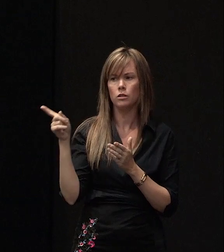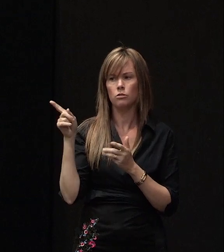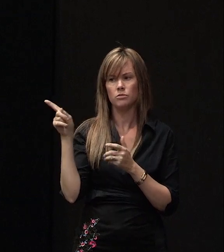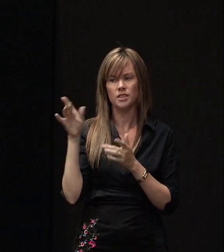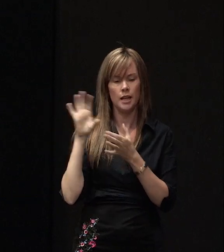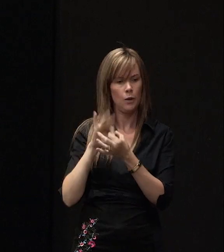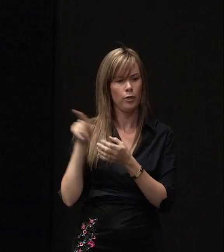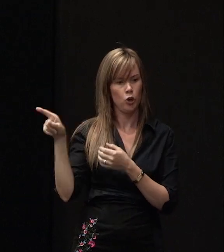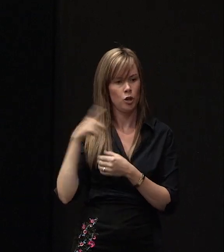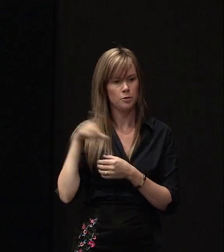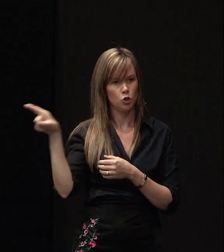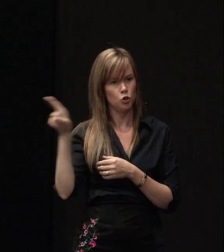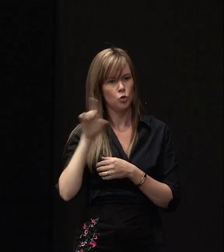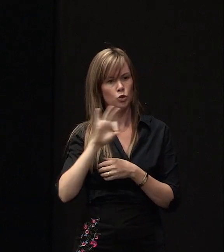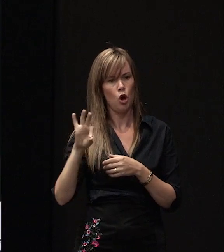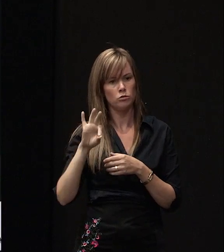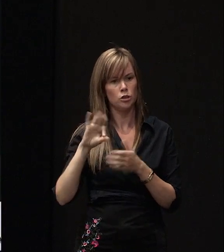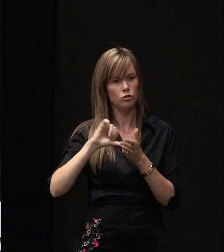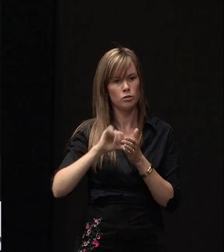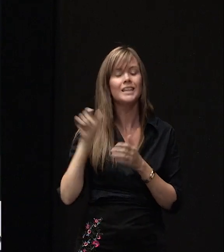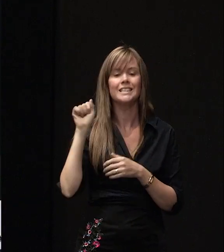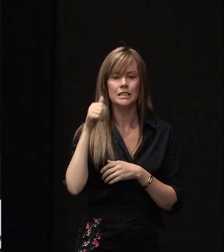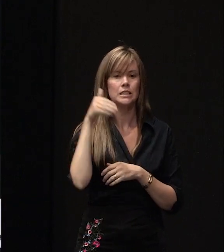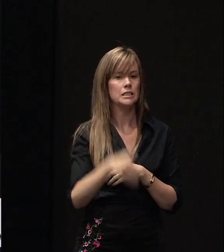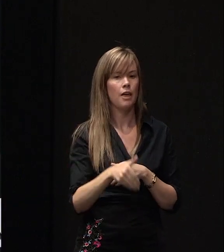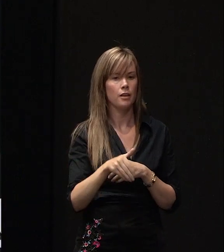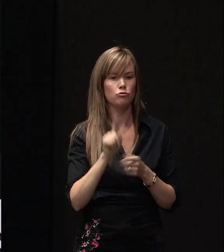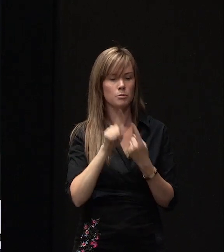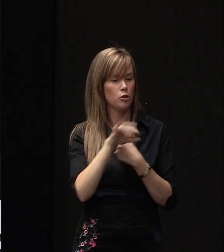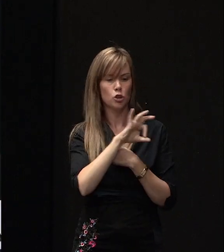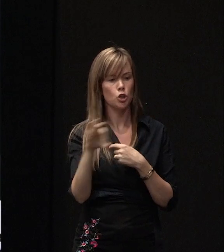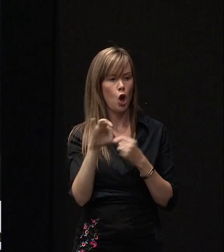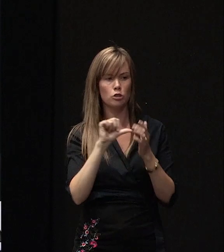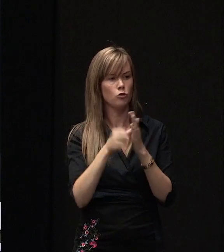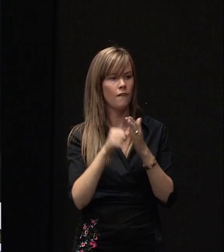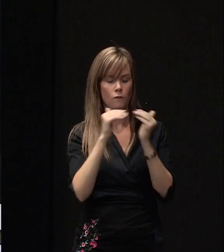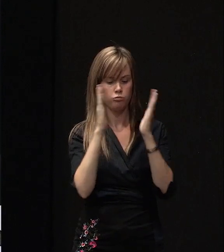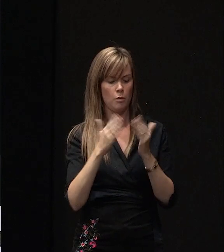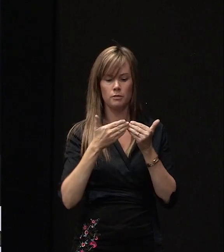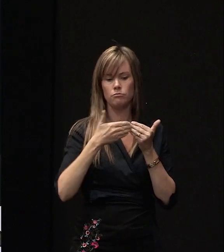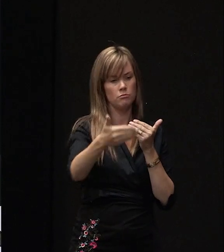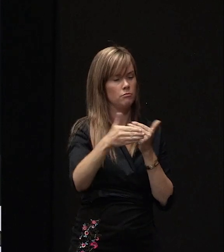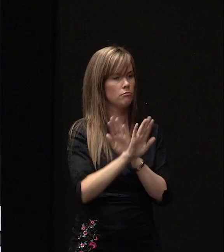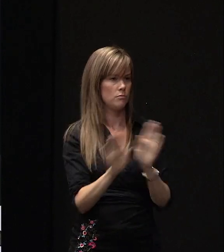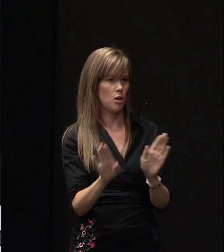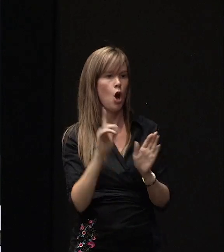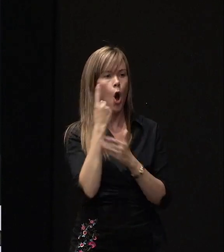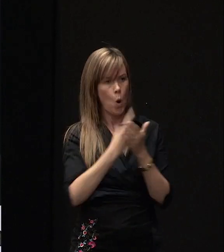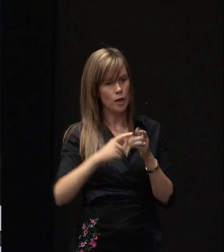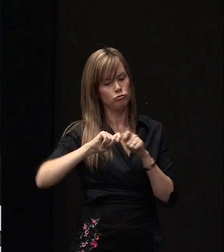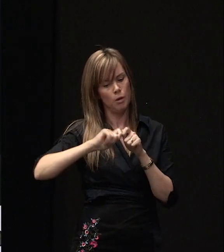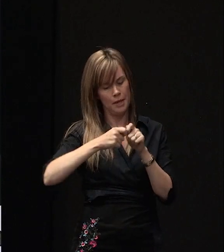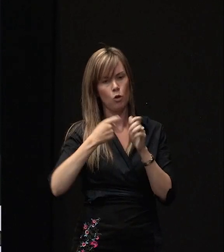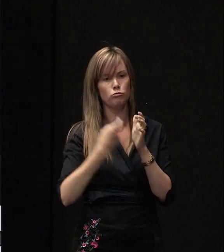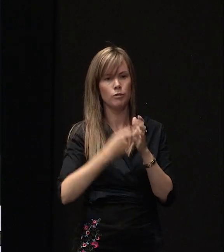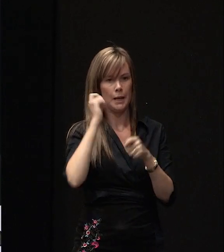fixer? That's correct, Southern Response will not be insuring properties going forward, our responsibility is only to repair or